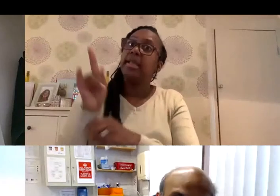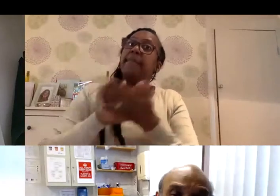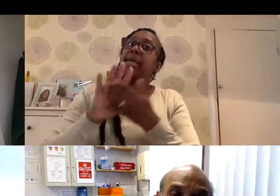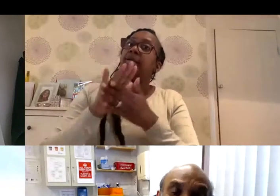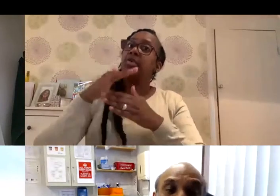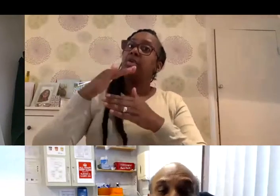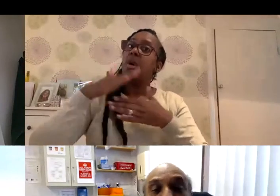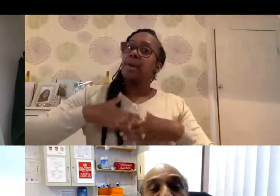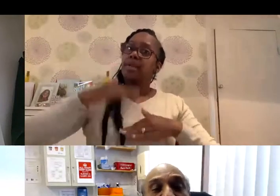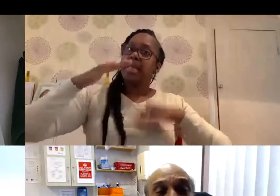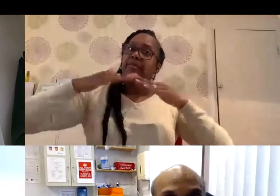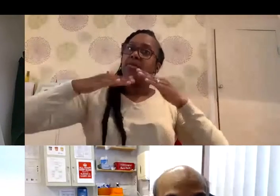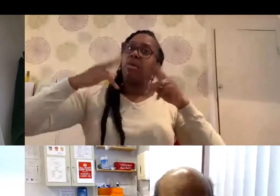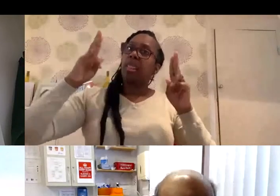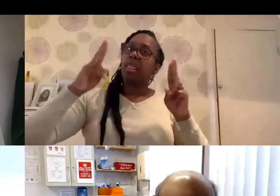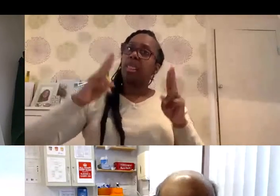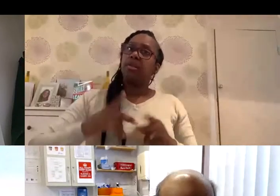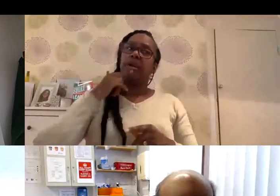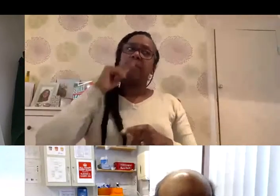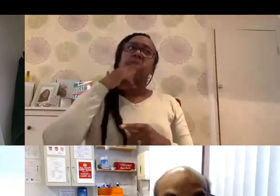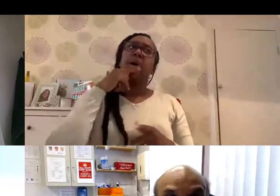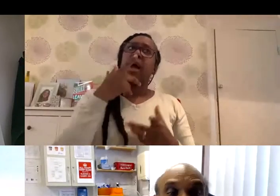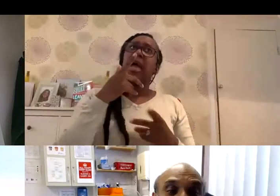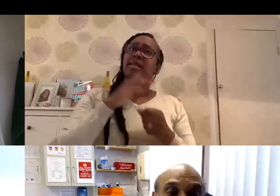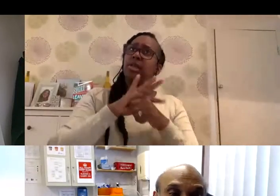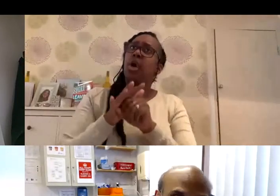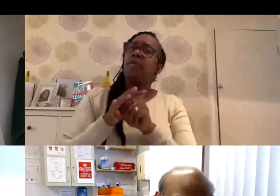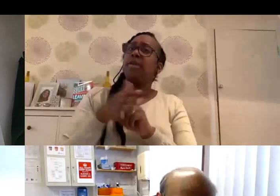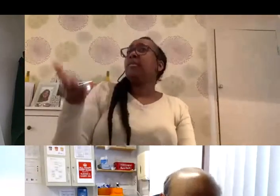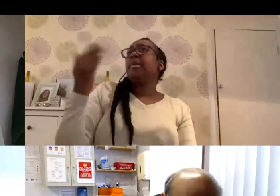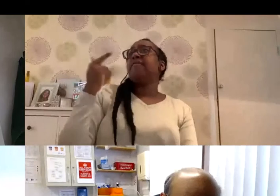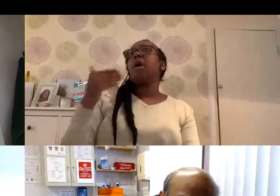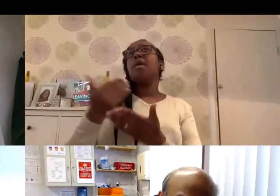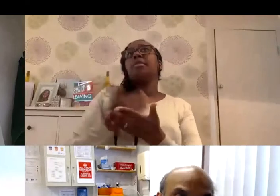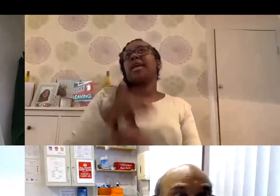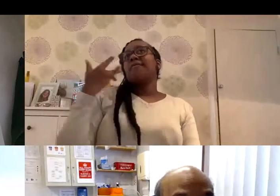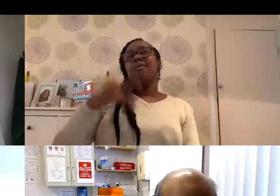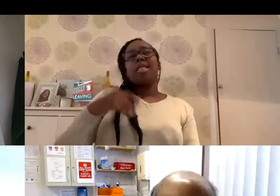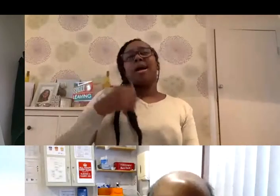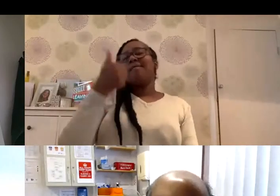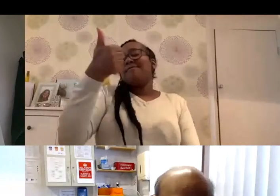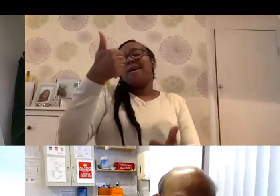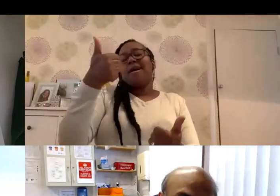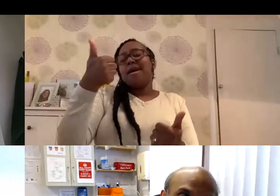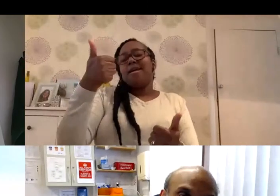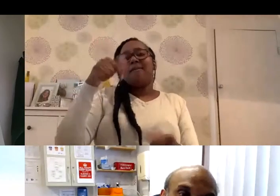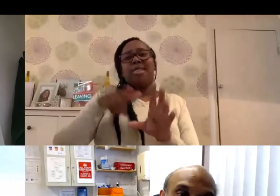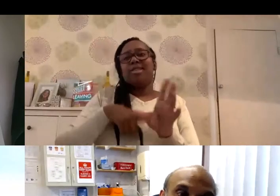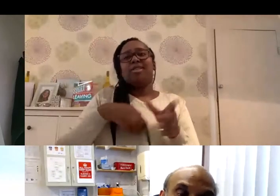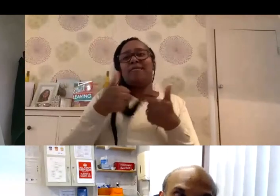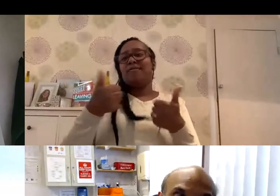So you can't say just because I was infected with COVID-19, I am safe rest of my life, or even rest of this year.